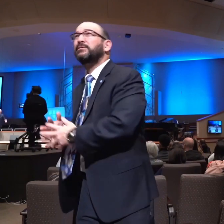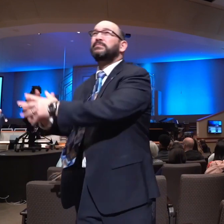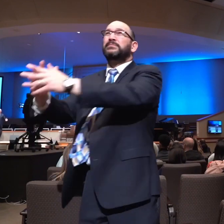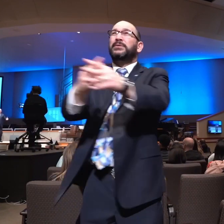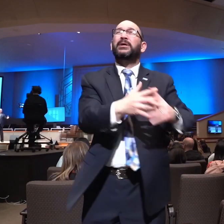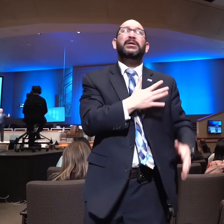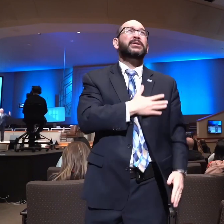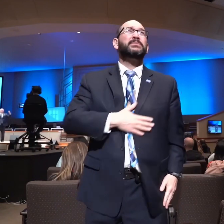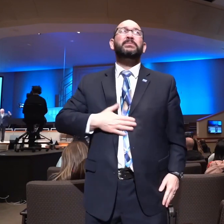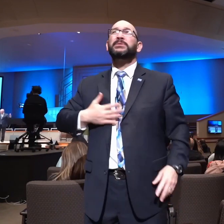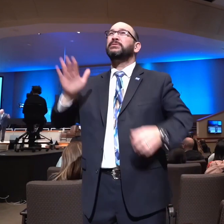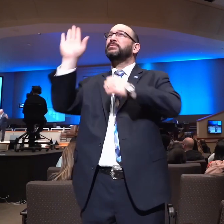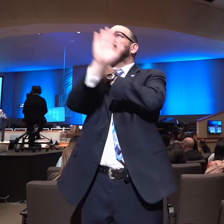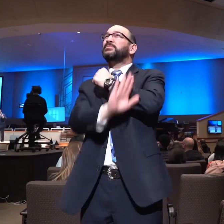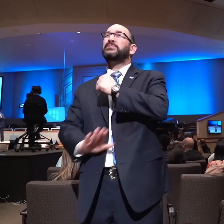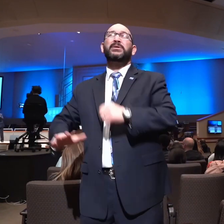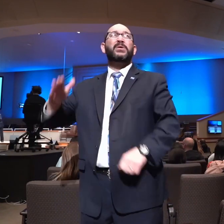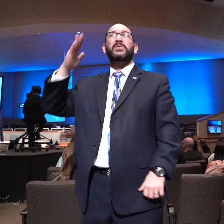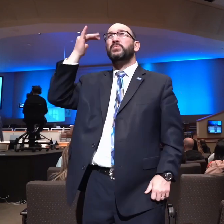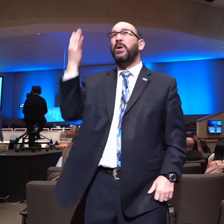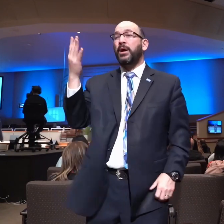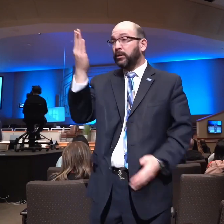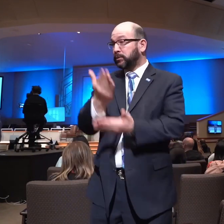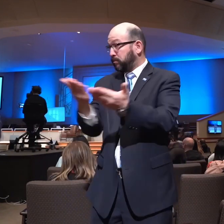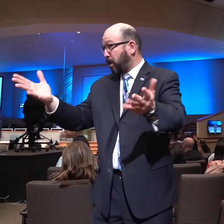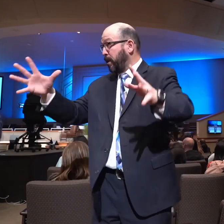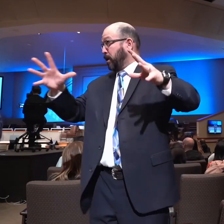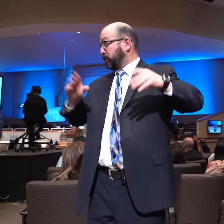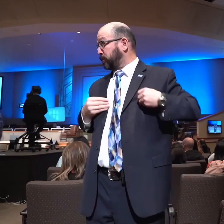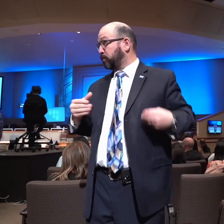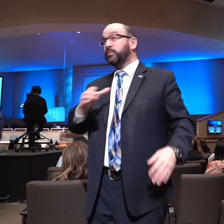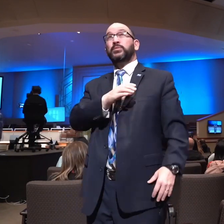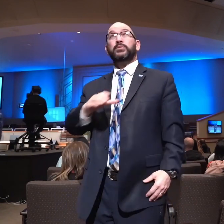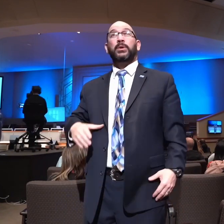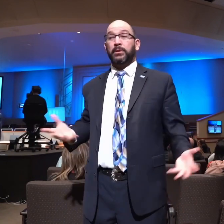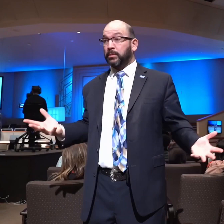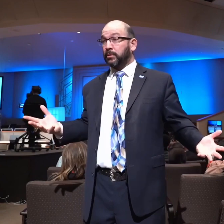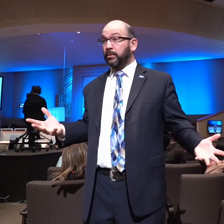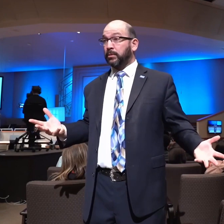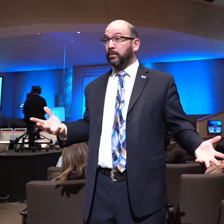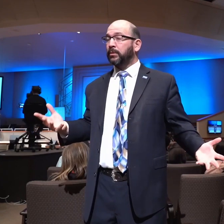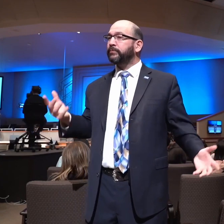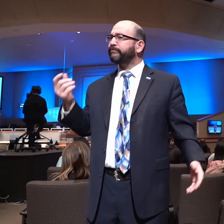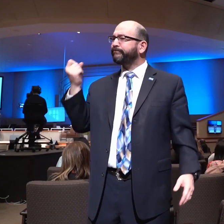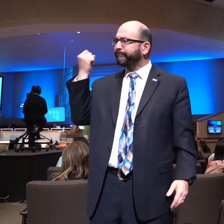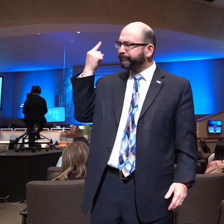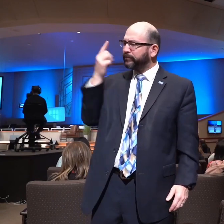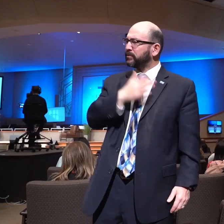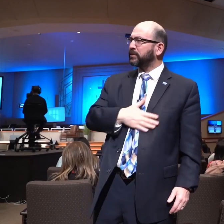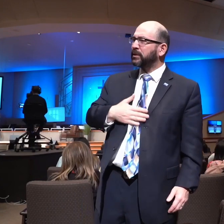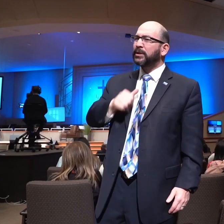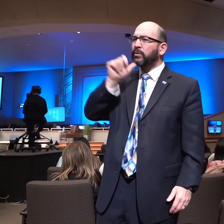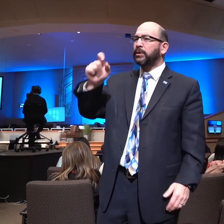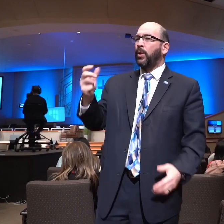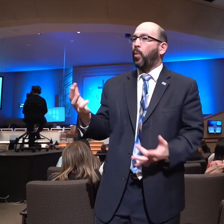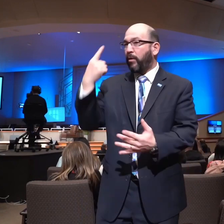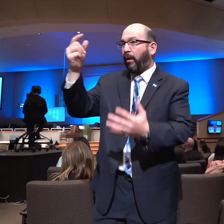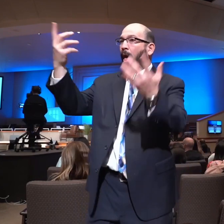did it happen? And some of those people accepted Christ as their Savior and I want you to understand that we don't have to wait for the crises to pray.